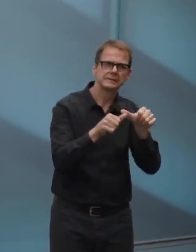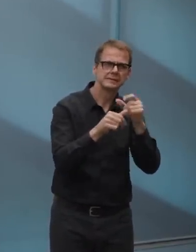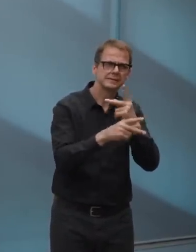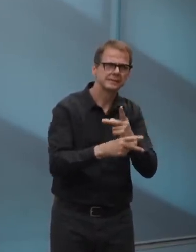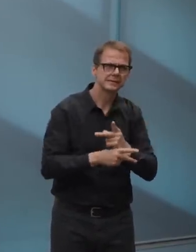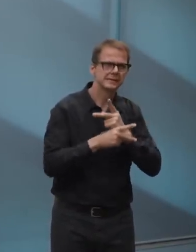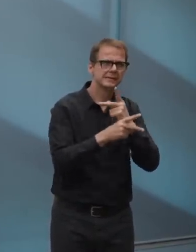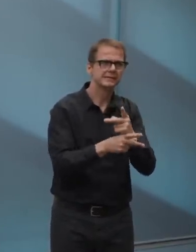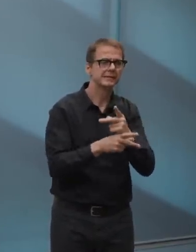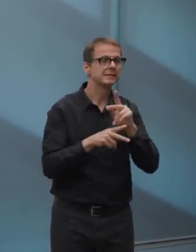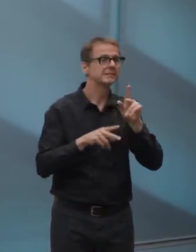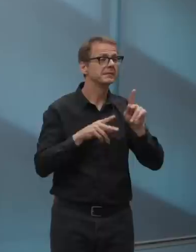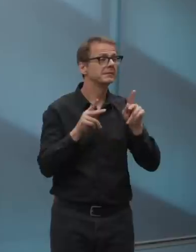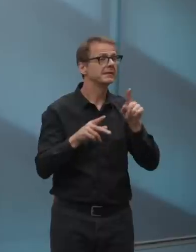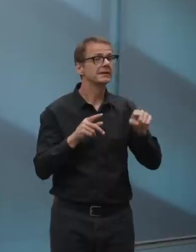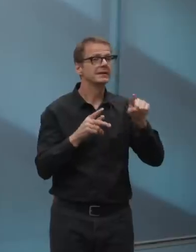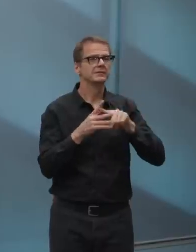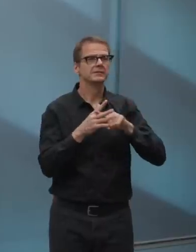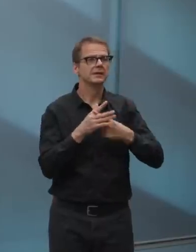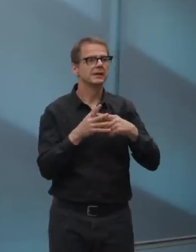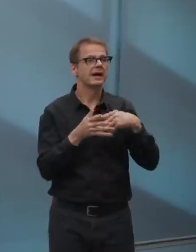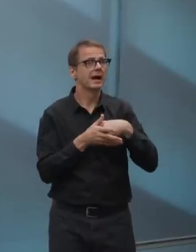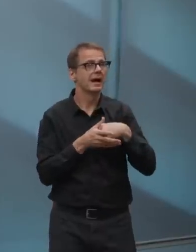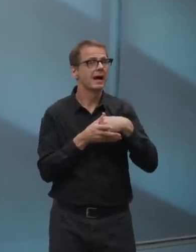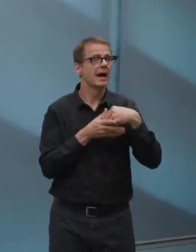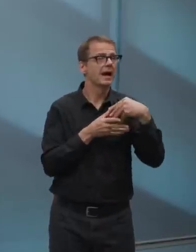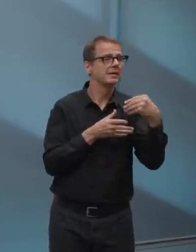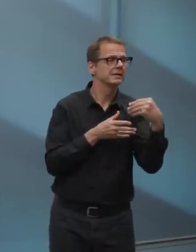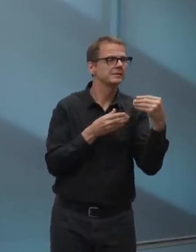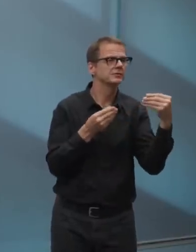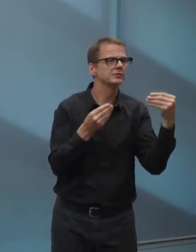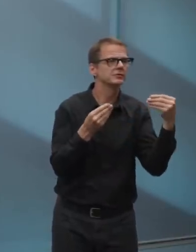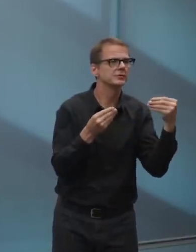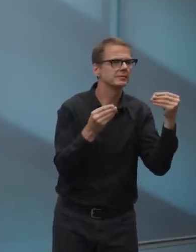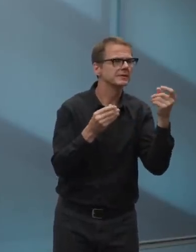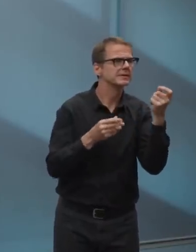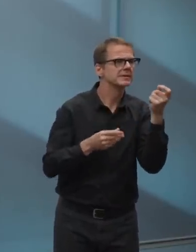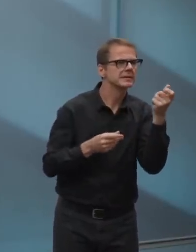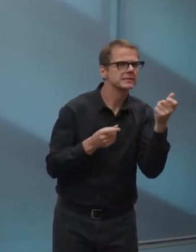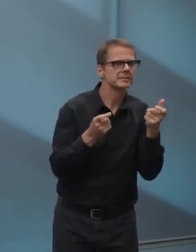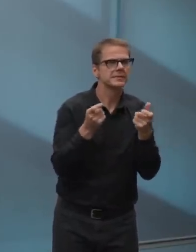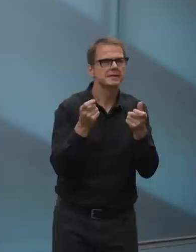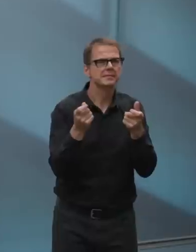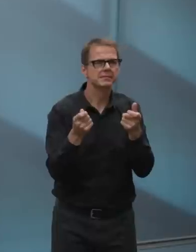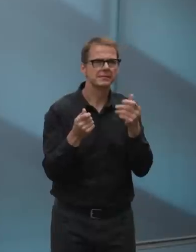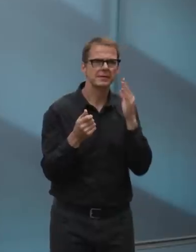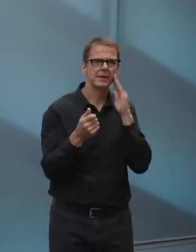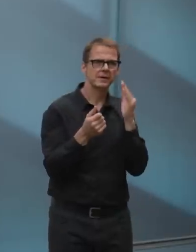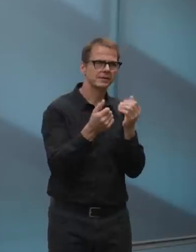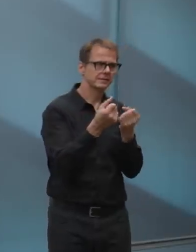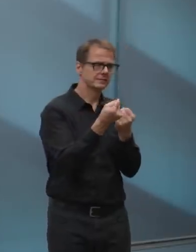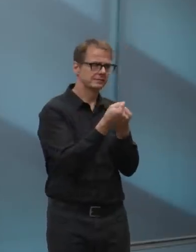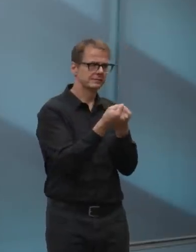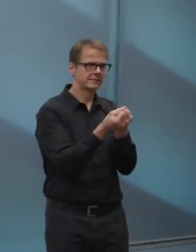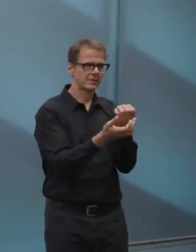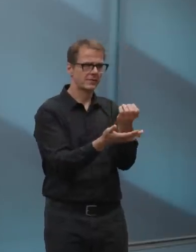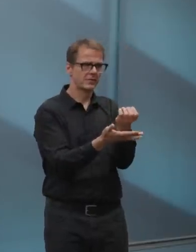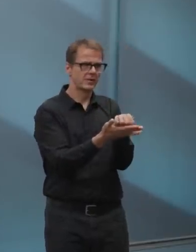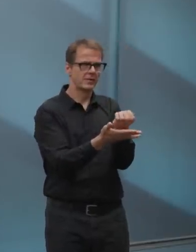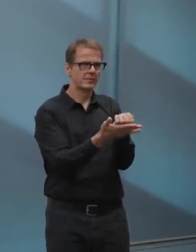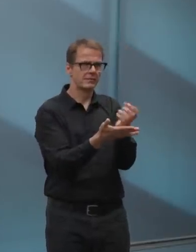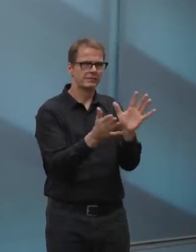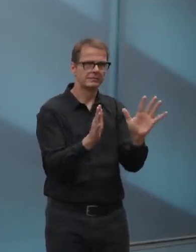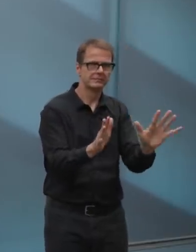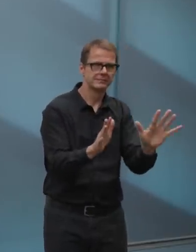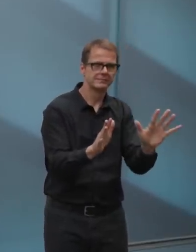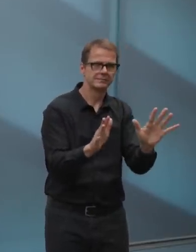advance the economy. But more movement in public means a greater potential for transmission of this virus. More